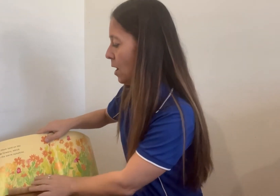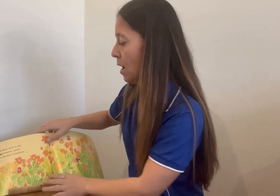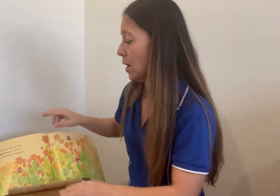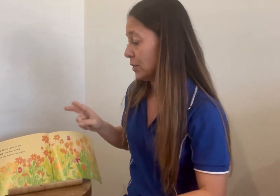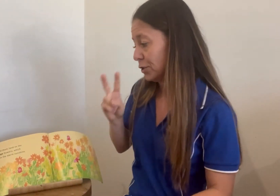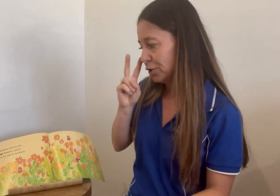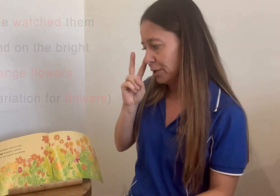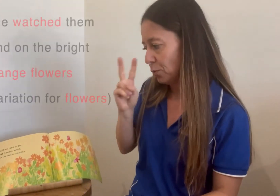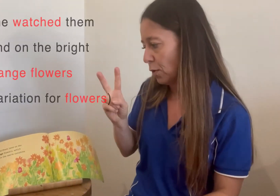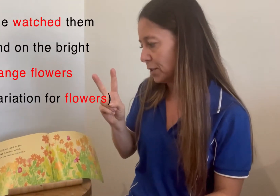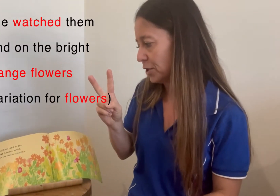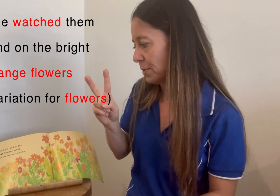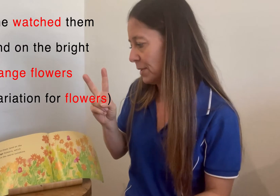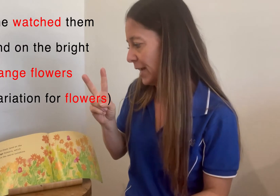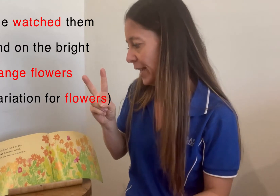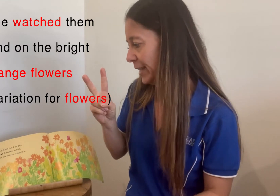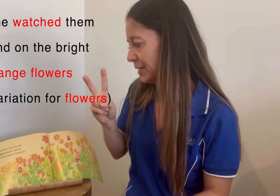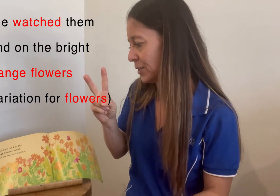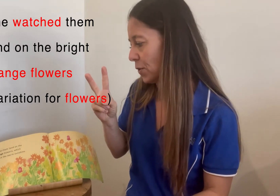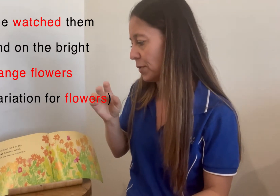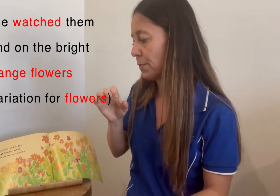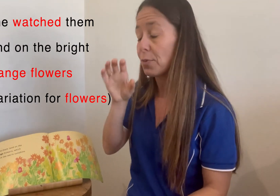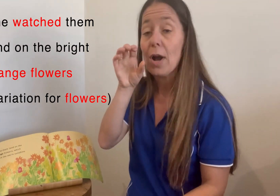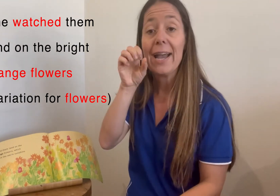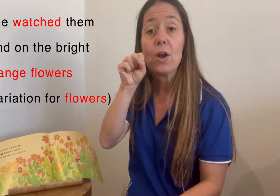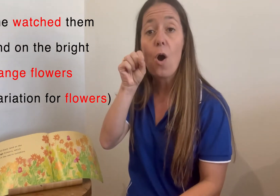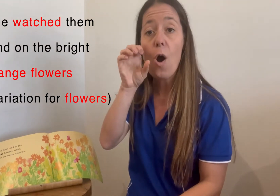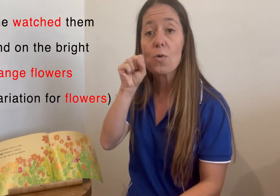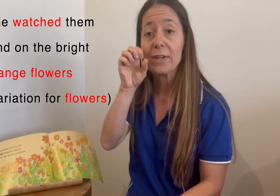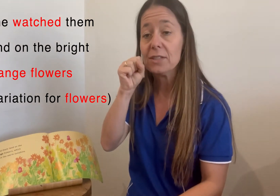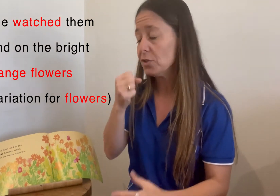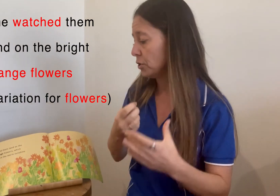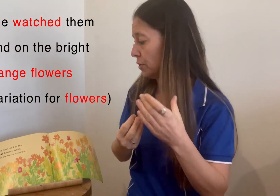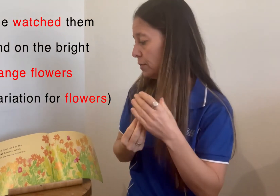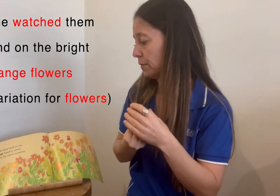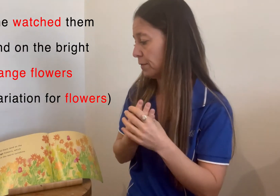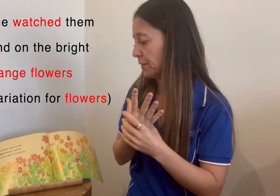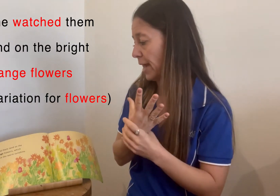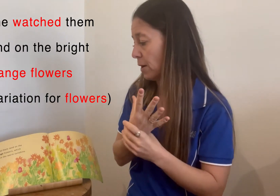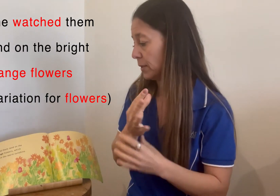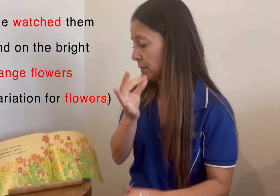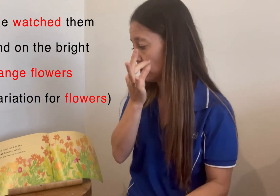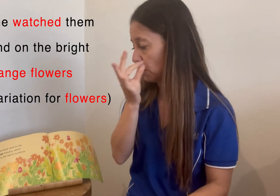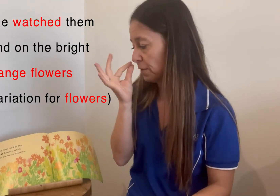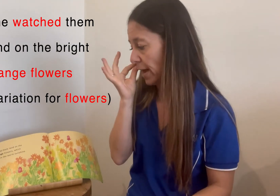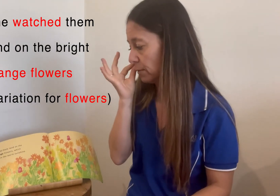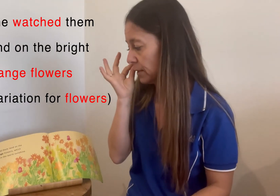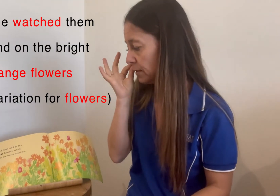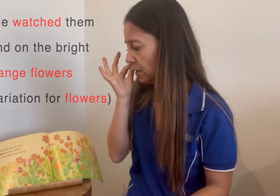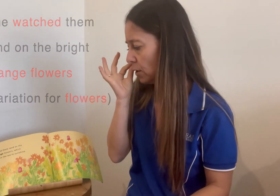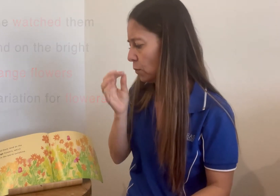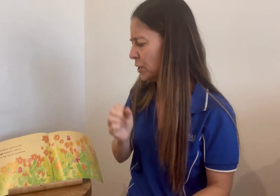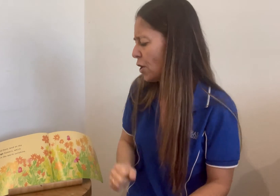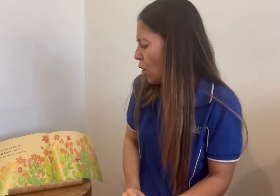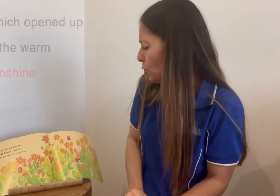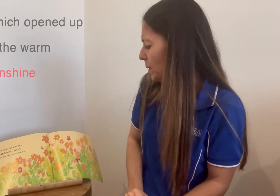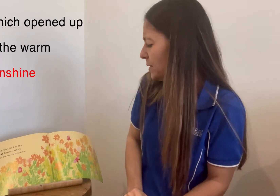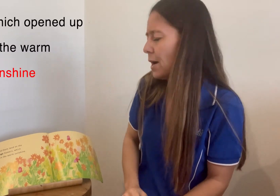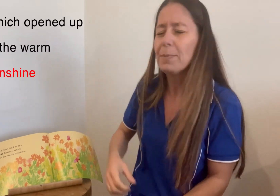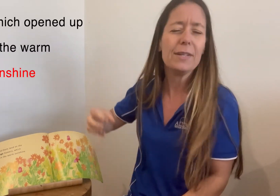She watched them land on the bright orange flowers, or flowers, which opened up in